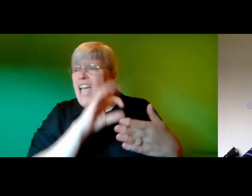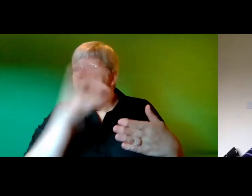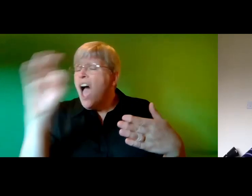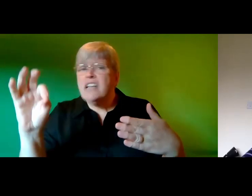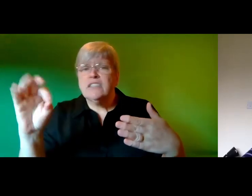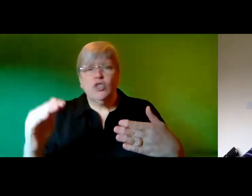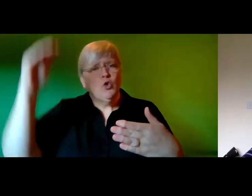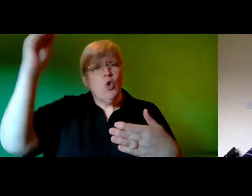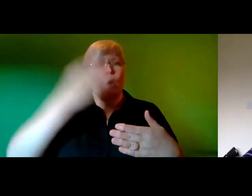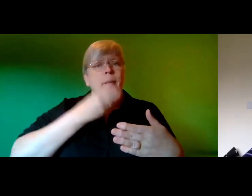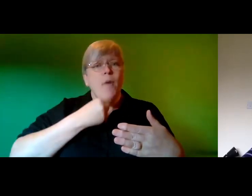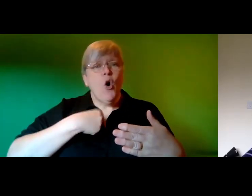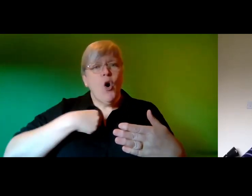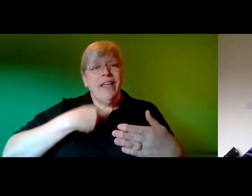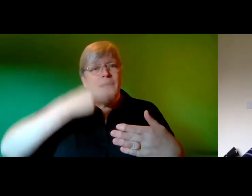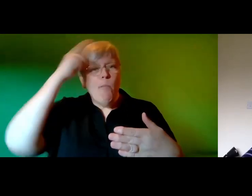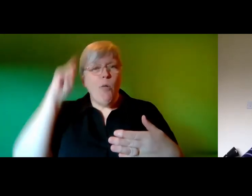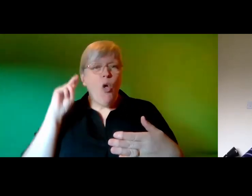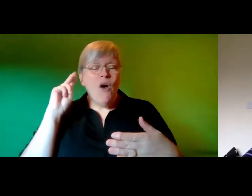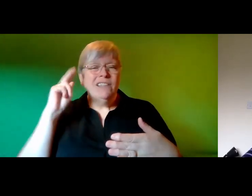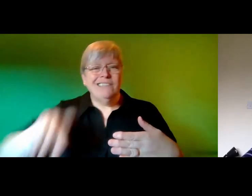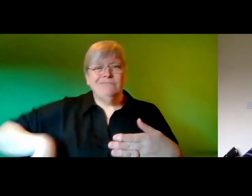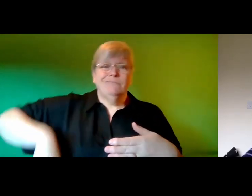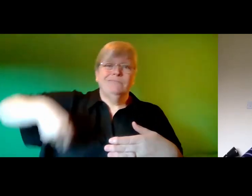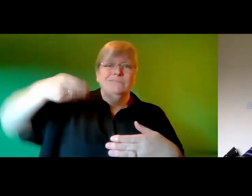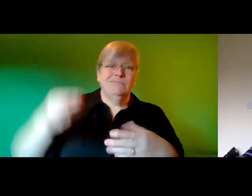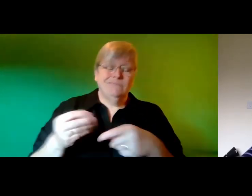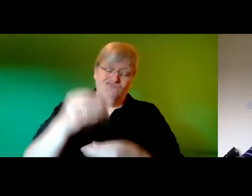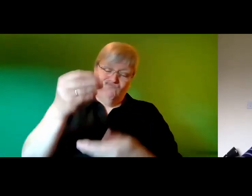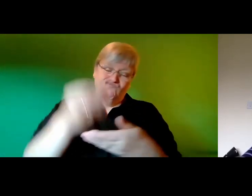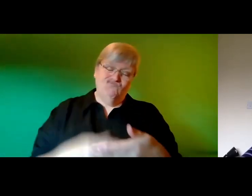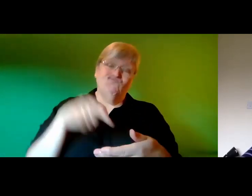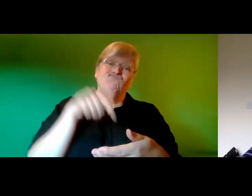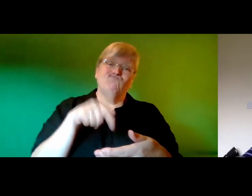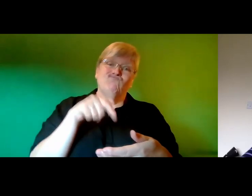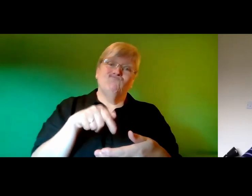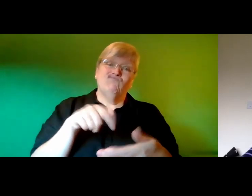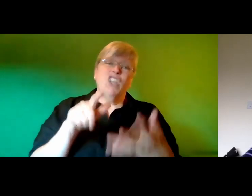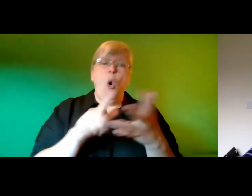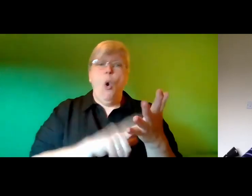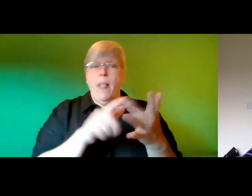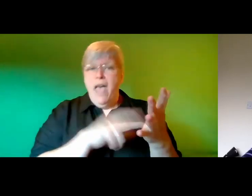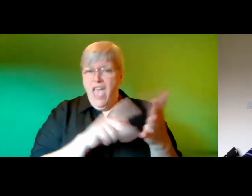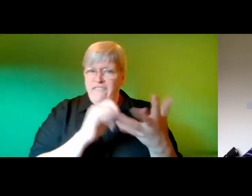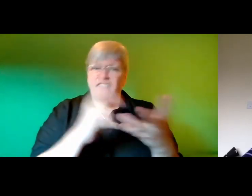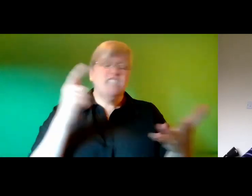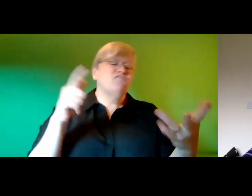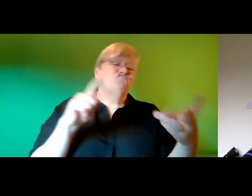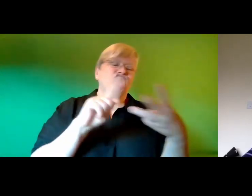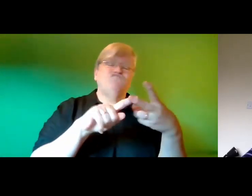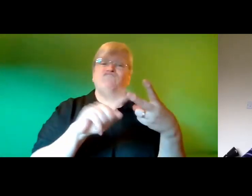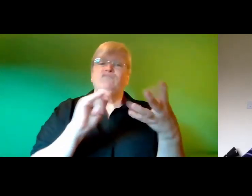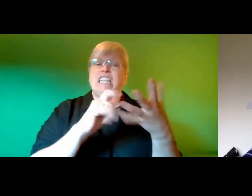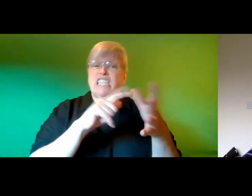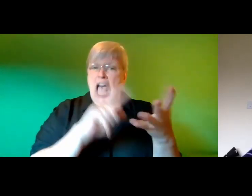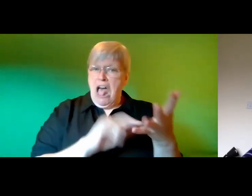who fishes a piece of paper out of his denim jeans pocket olives salsa and whatever cake we want for dessert